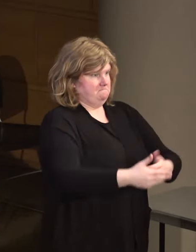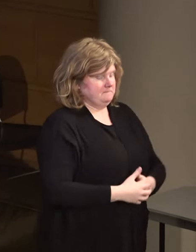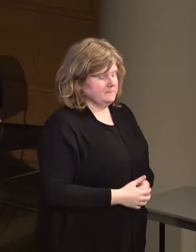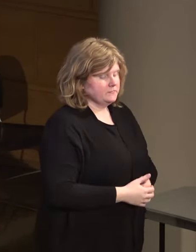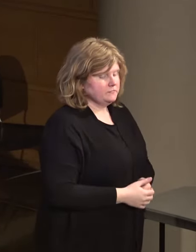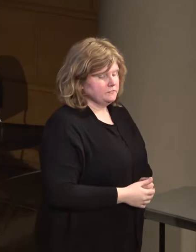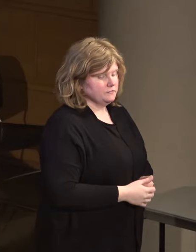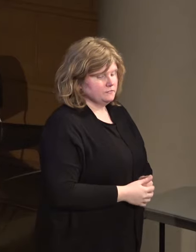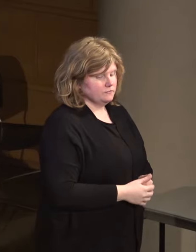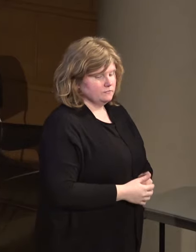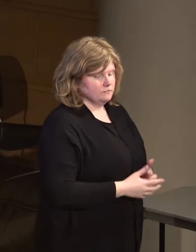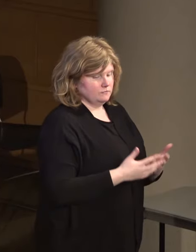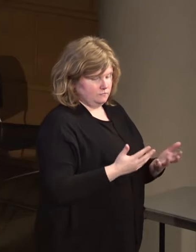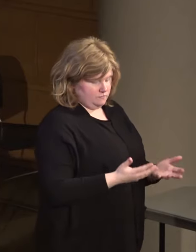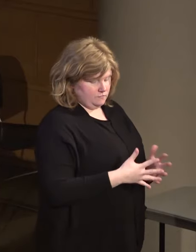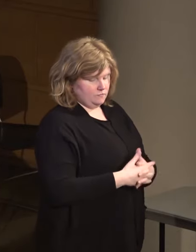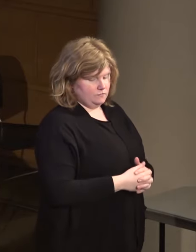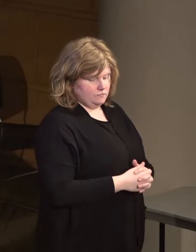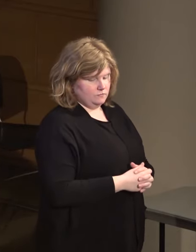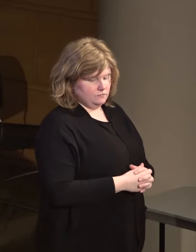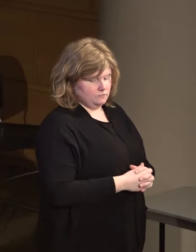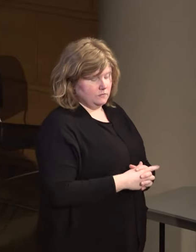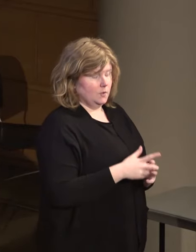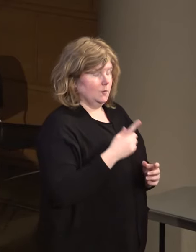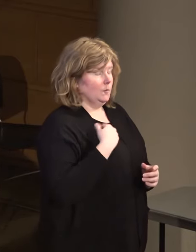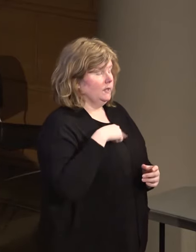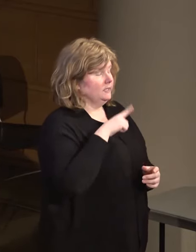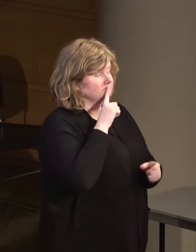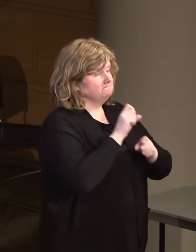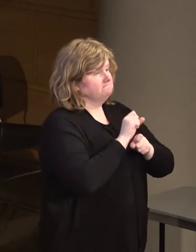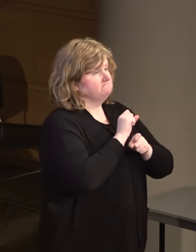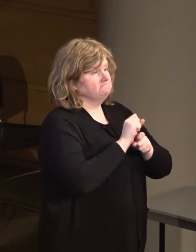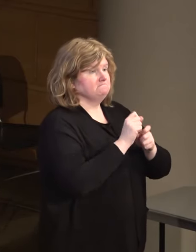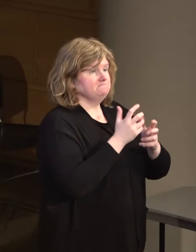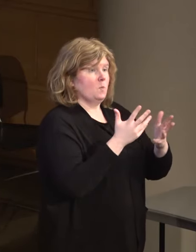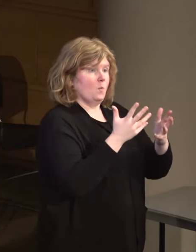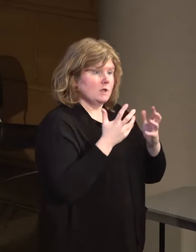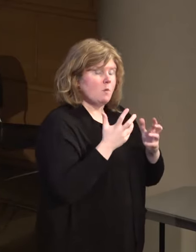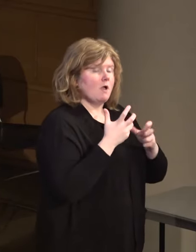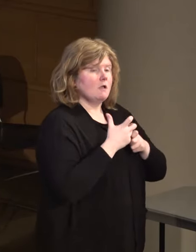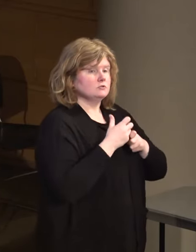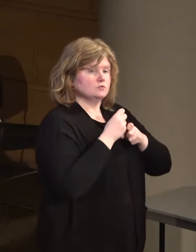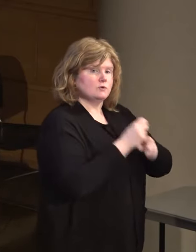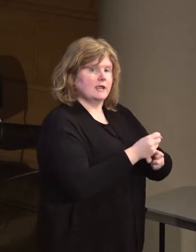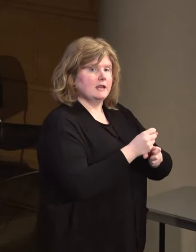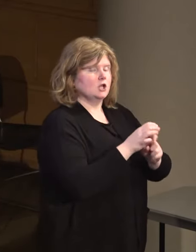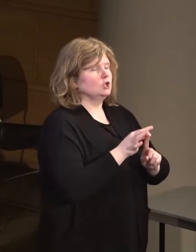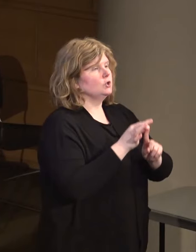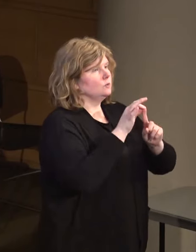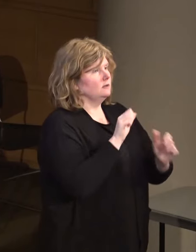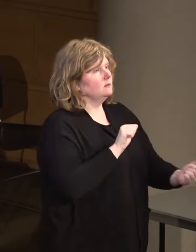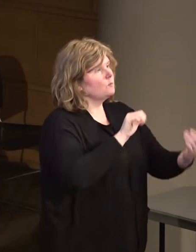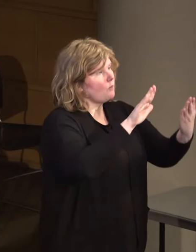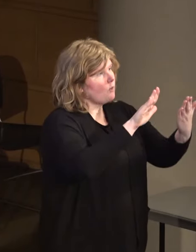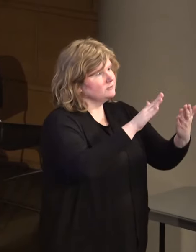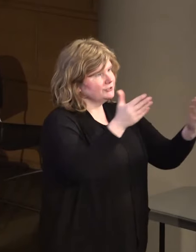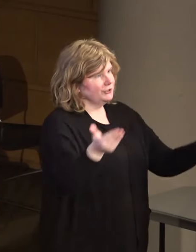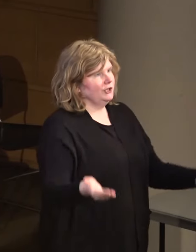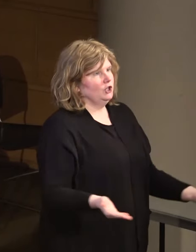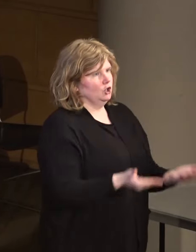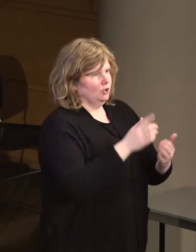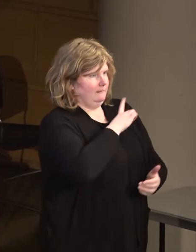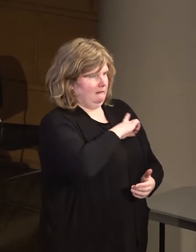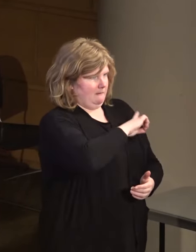So, we truly want to create a unique approach here in